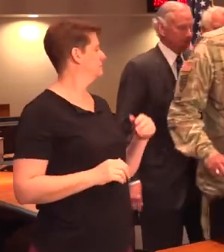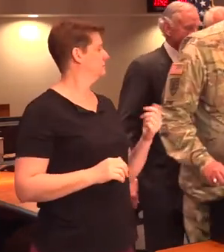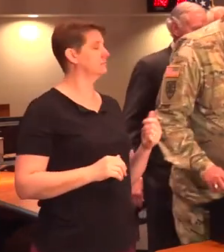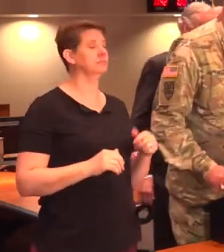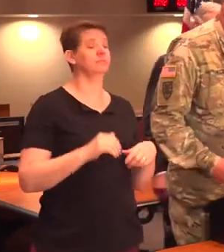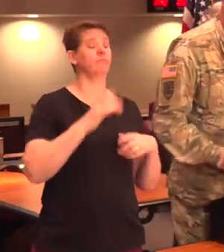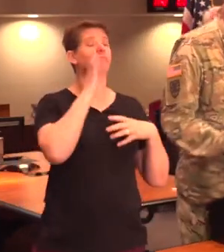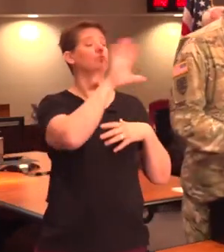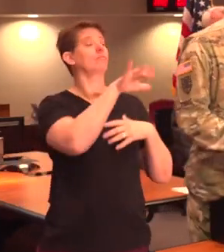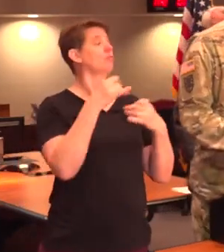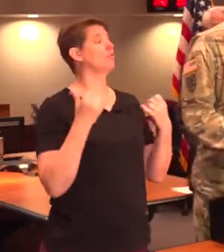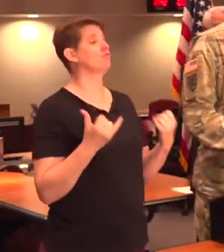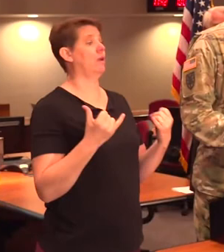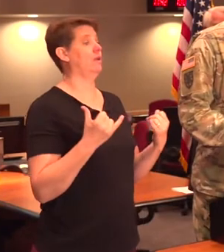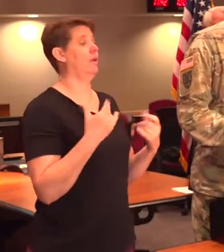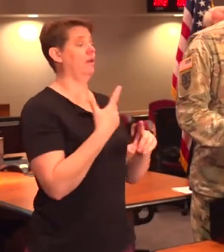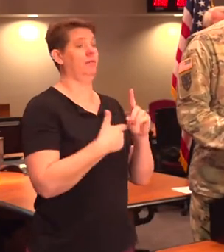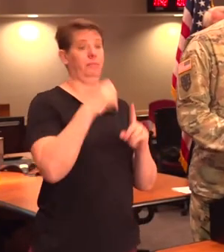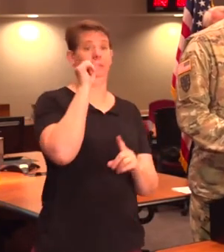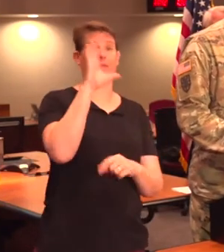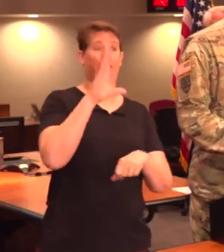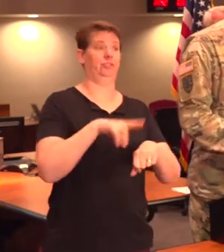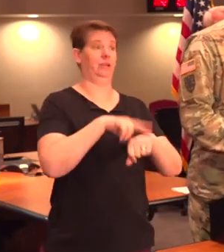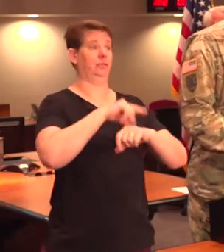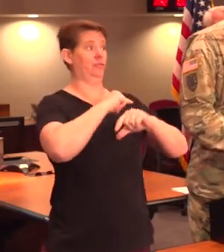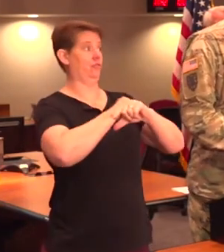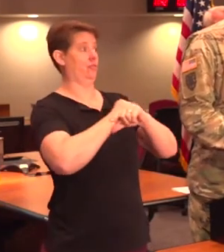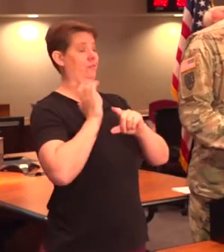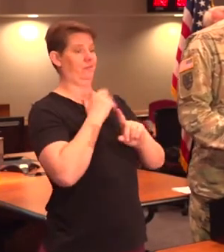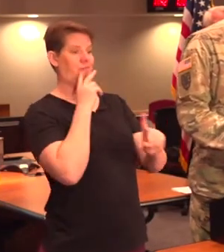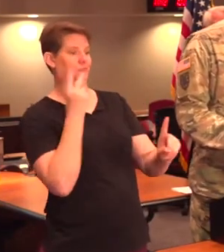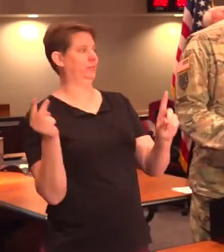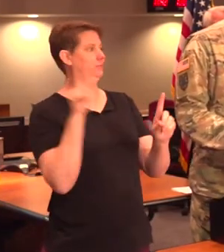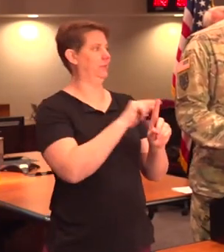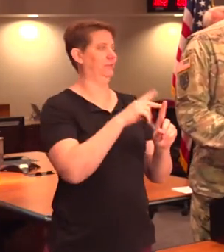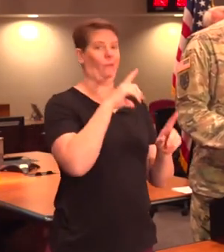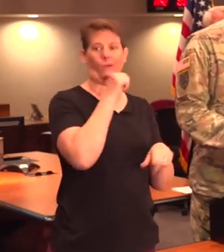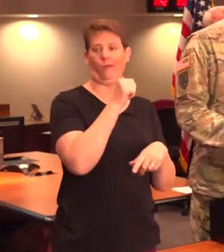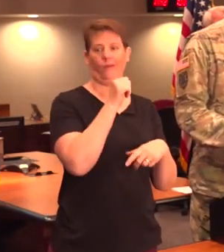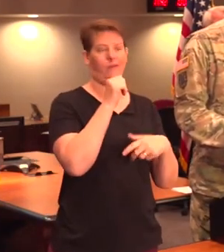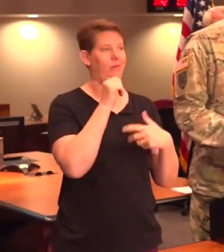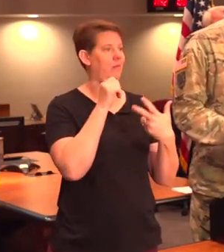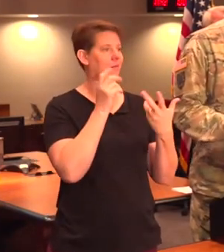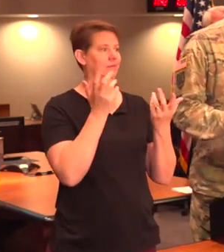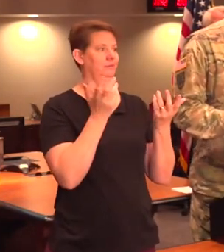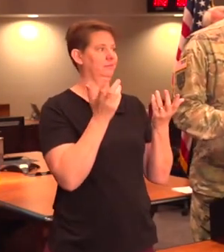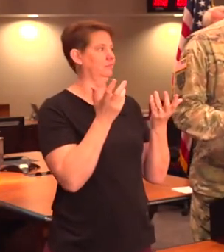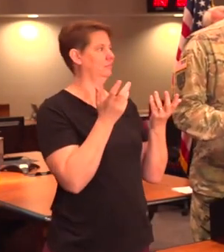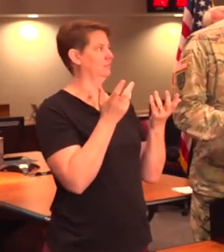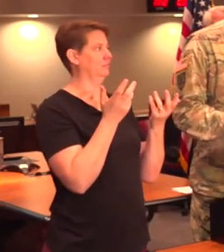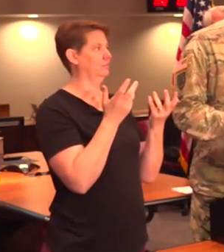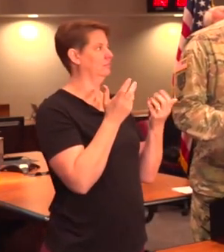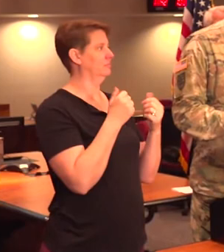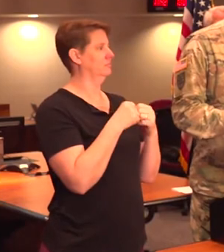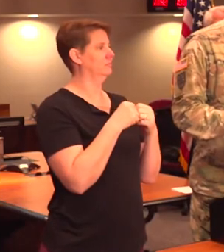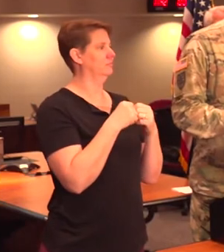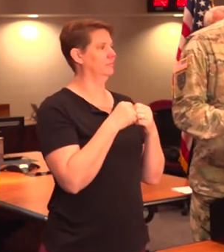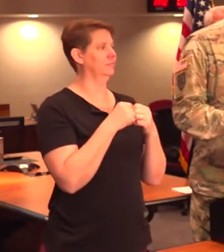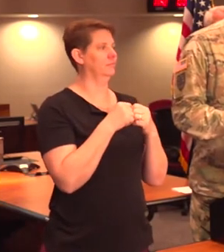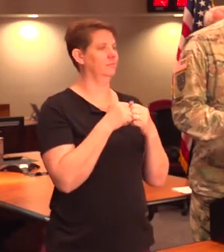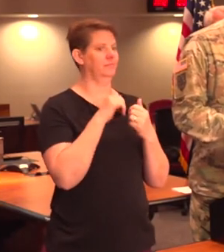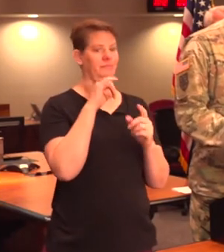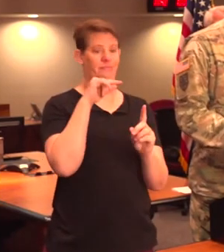Right now, from the South Carolina National Guard's perspective, we're not tracking any information that